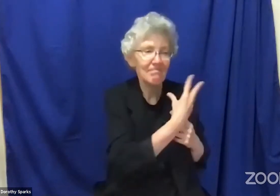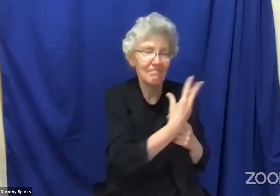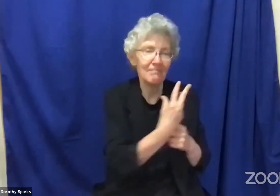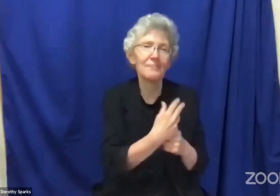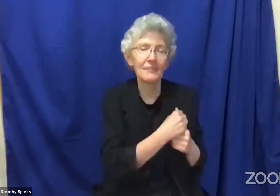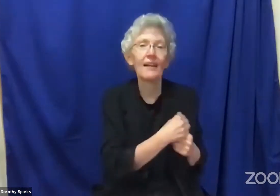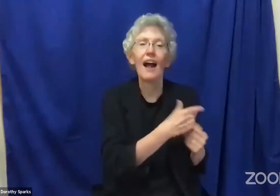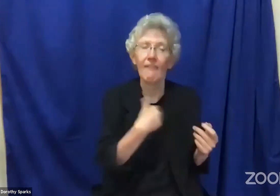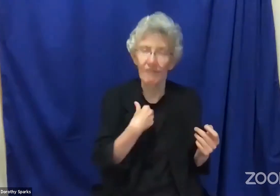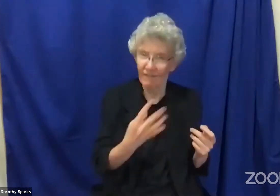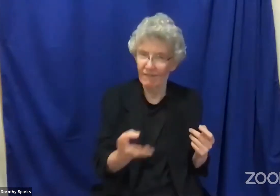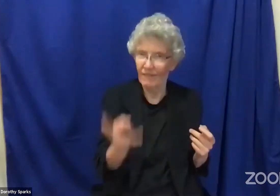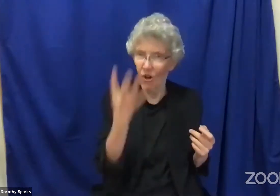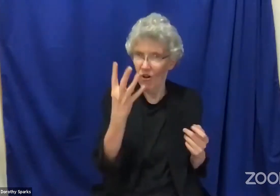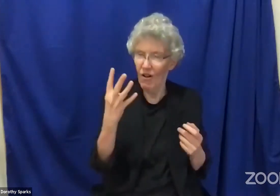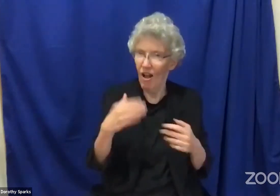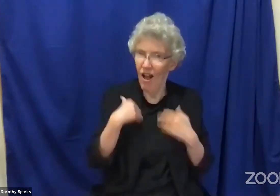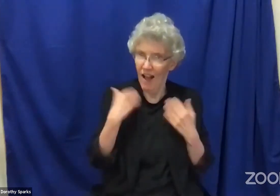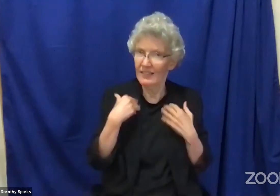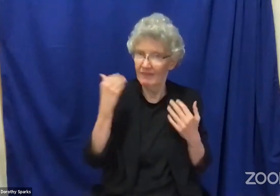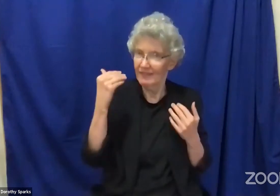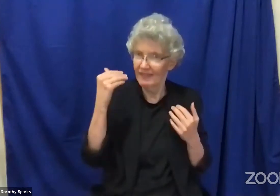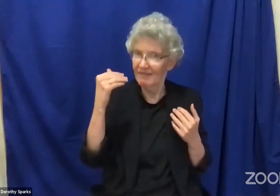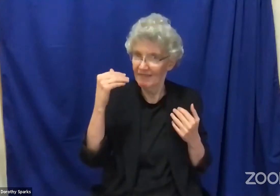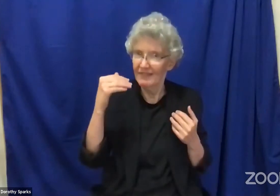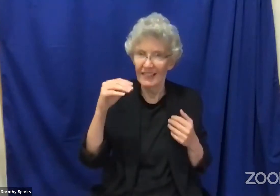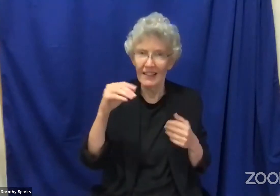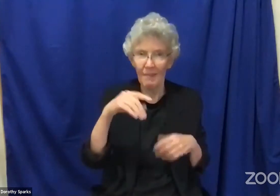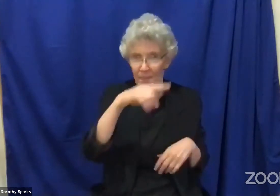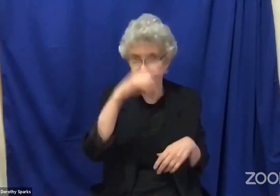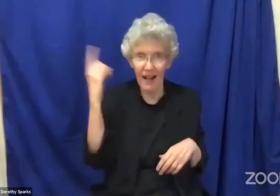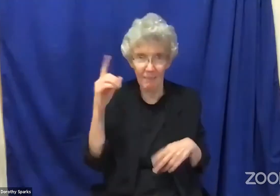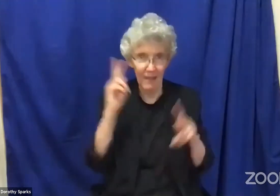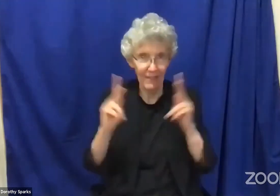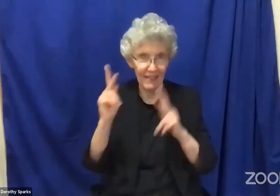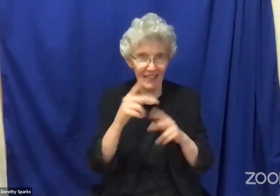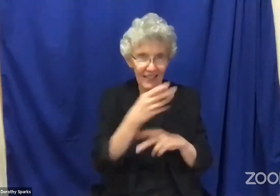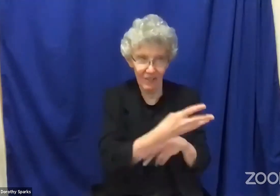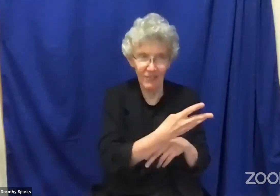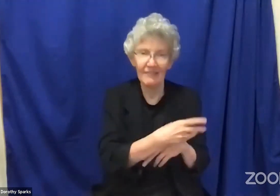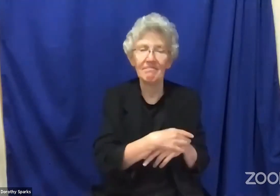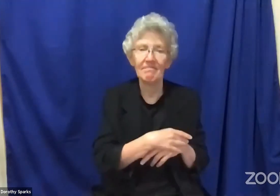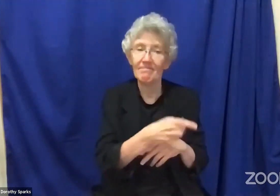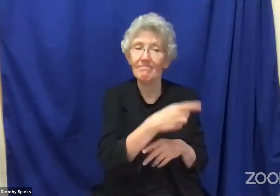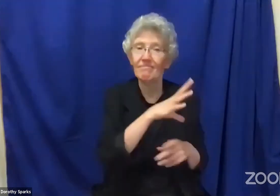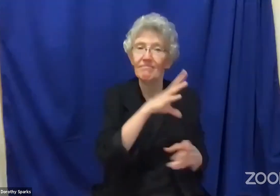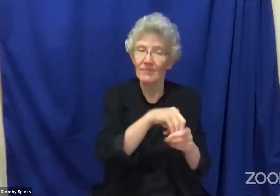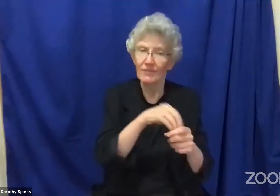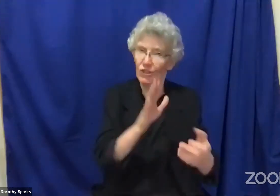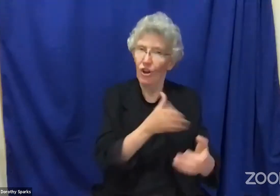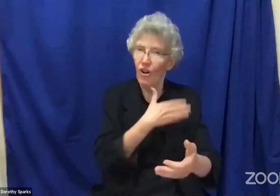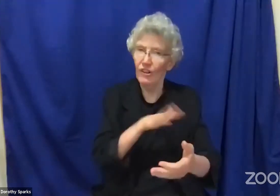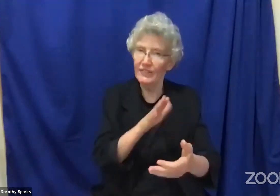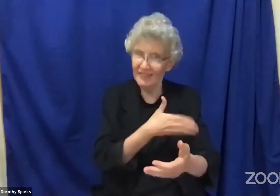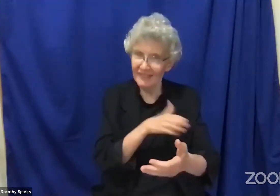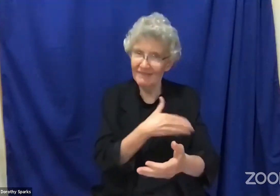sermon and that service that we were a part of. And during that recording, there were four